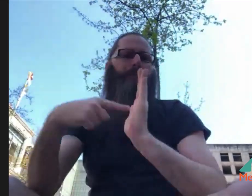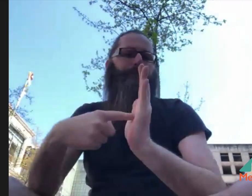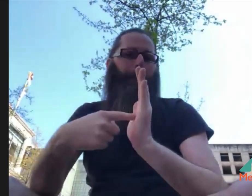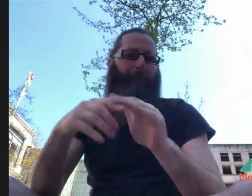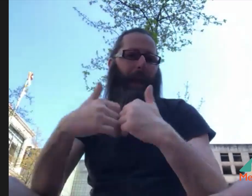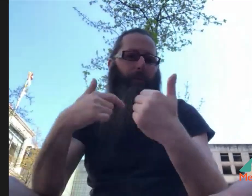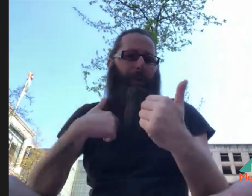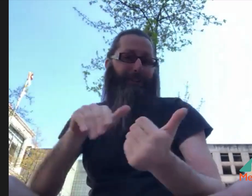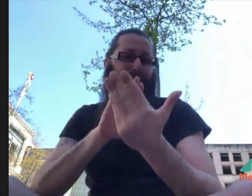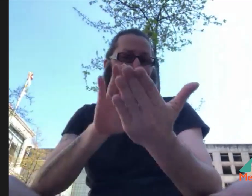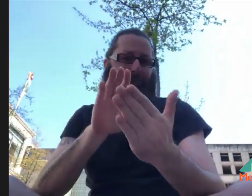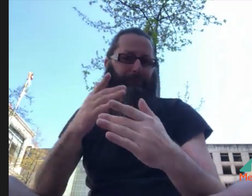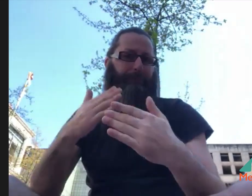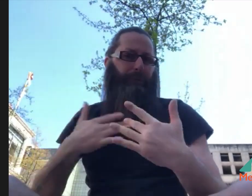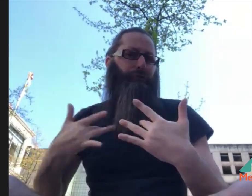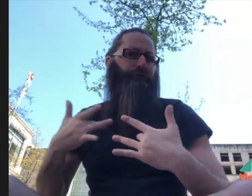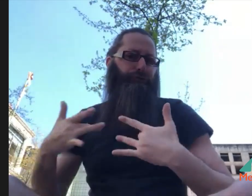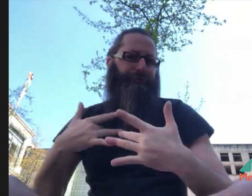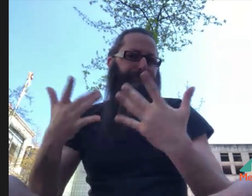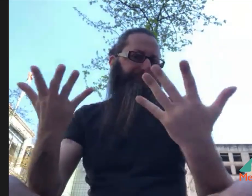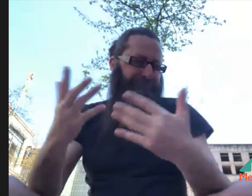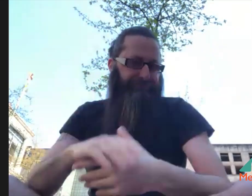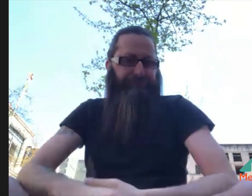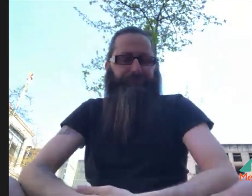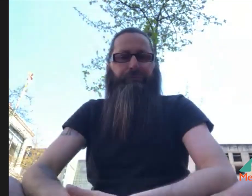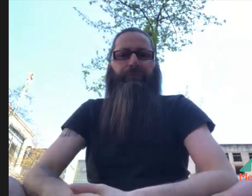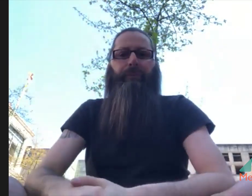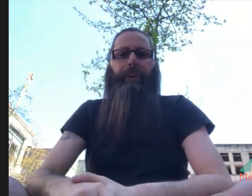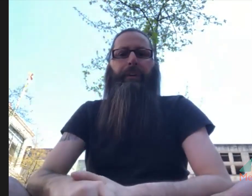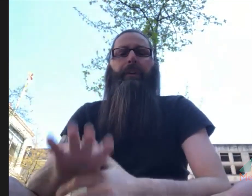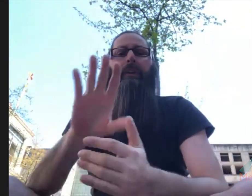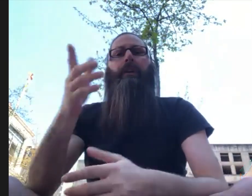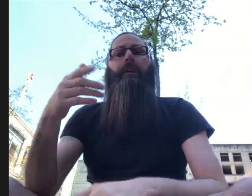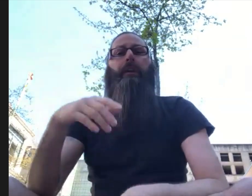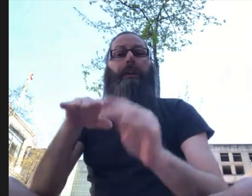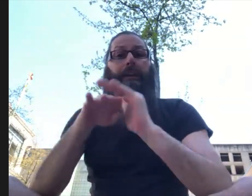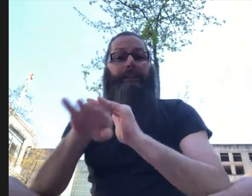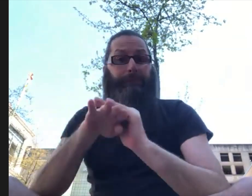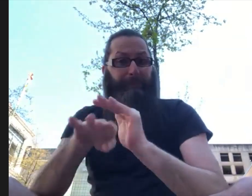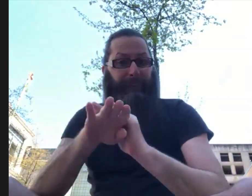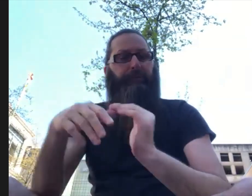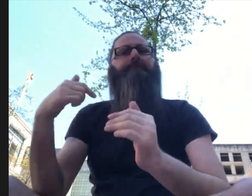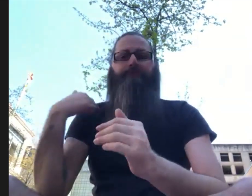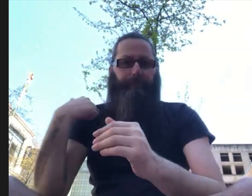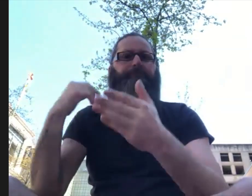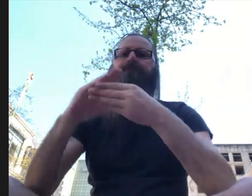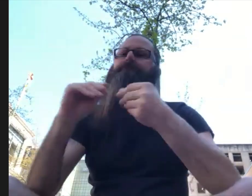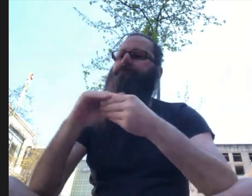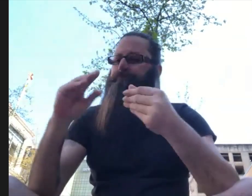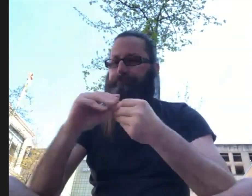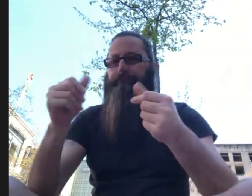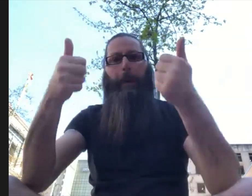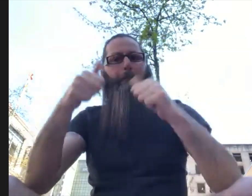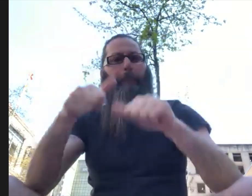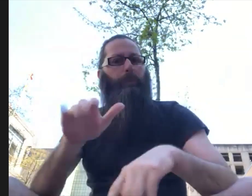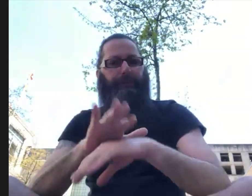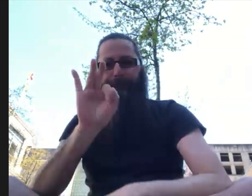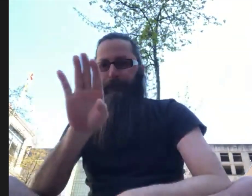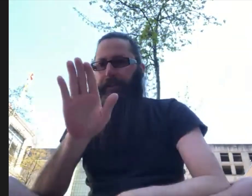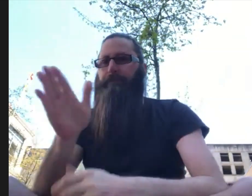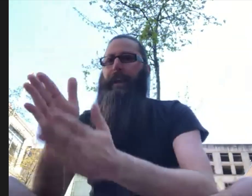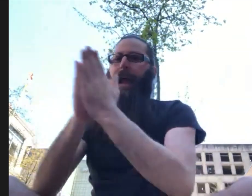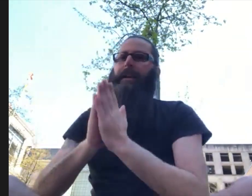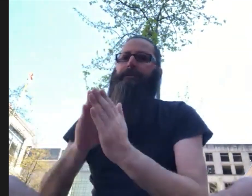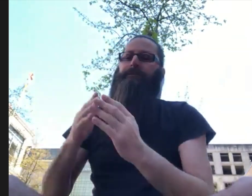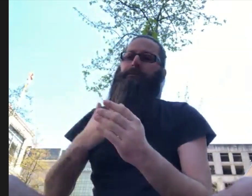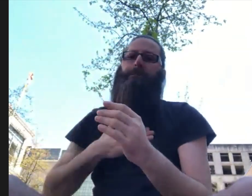complaint that we need to push for our public models to be modeling the behavior that is expected of us from